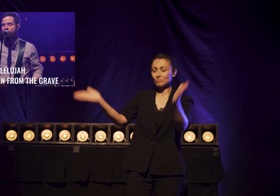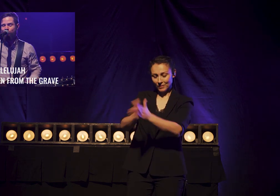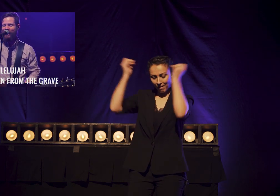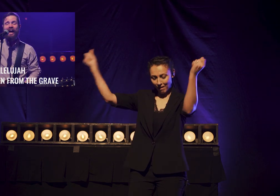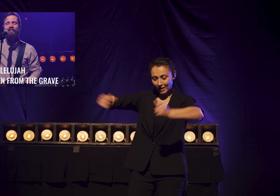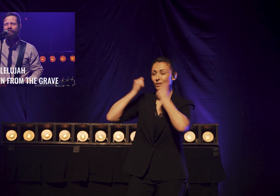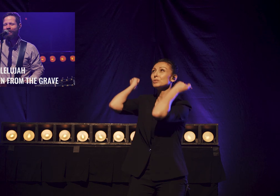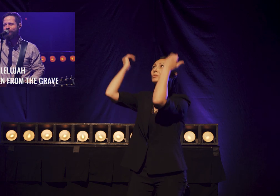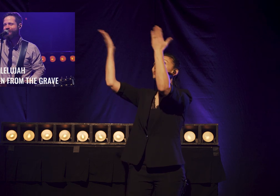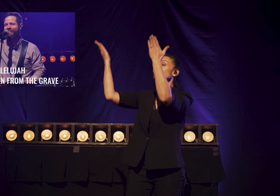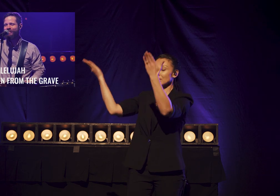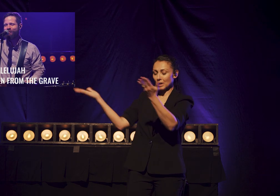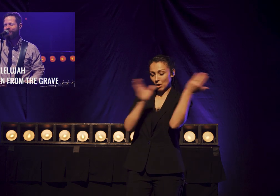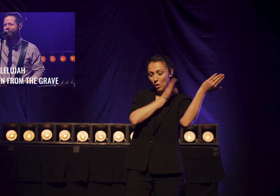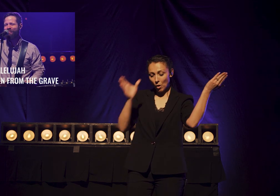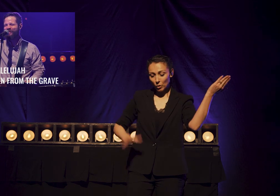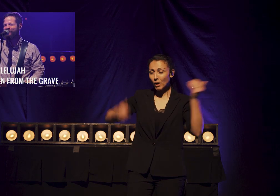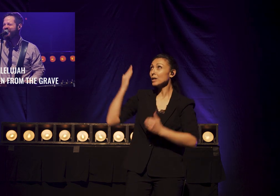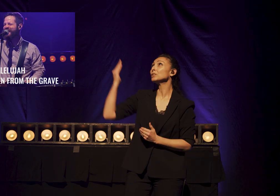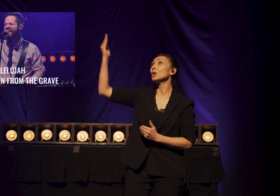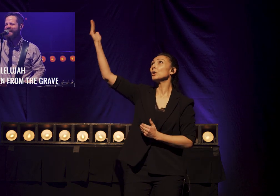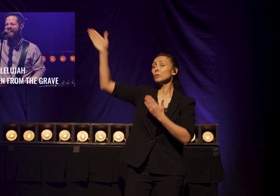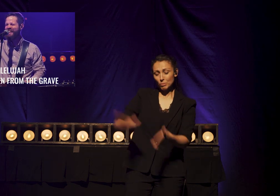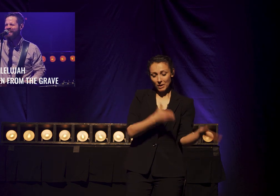Christ Is Risen From The Grave